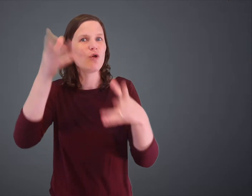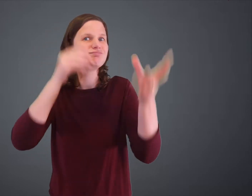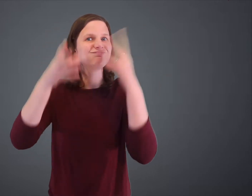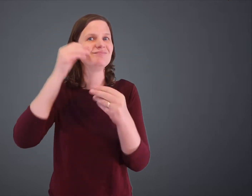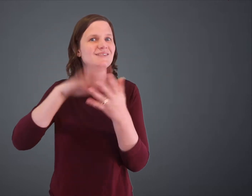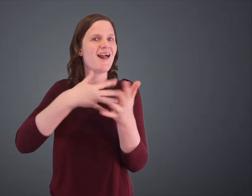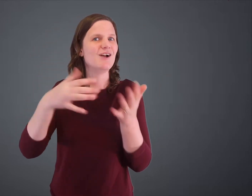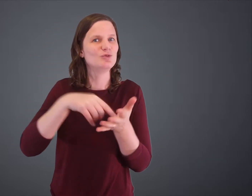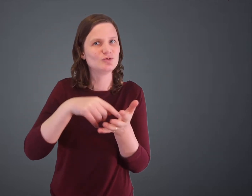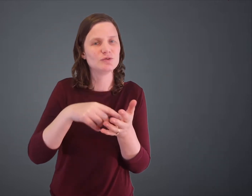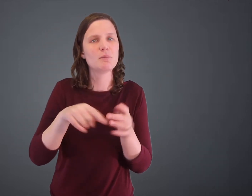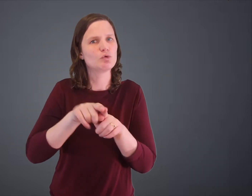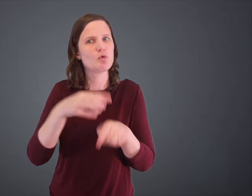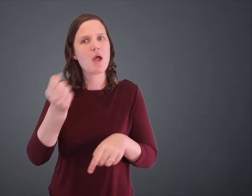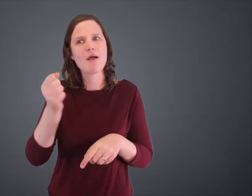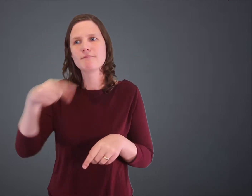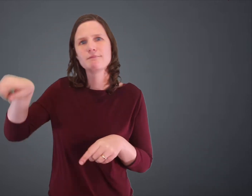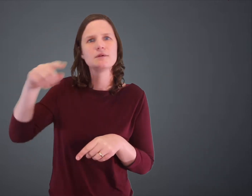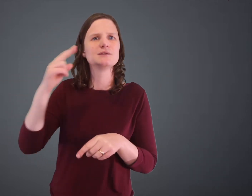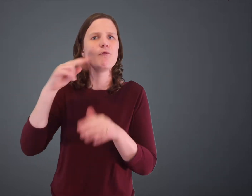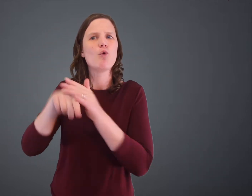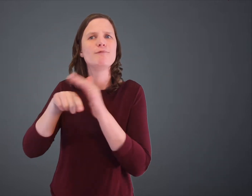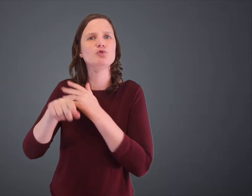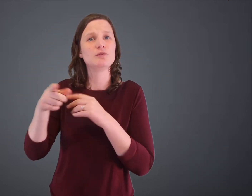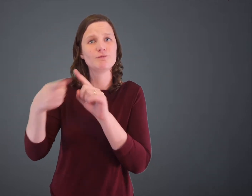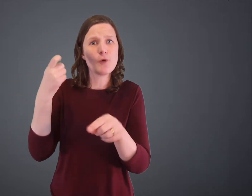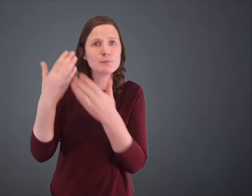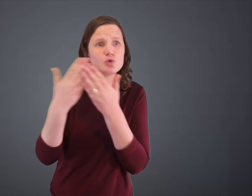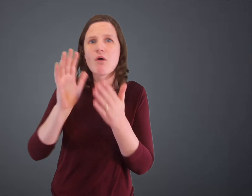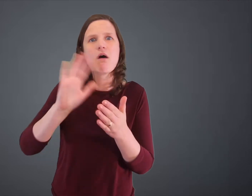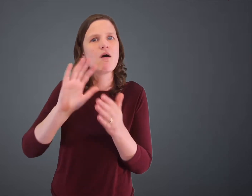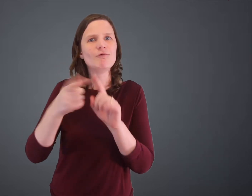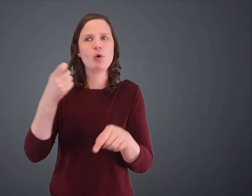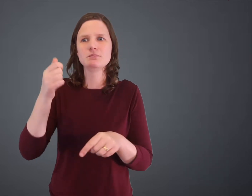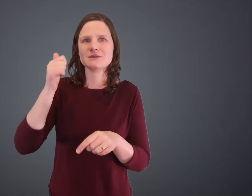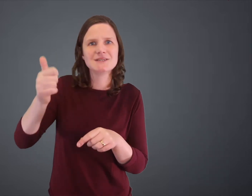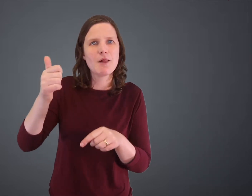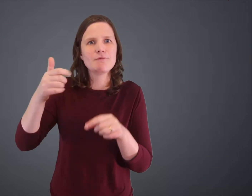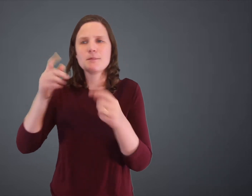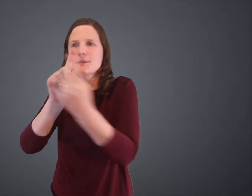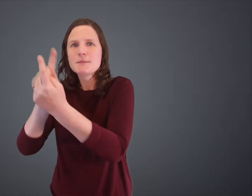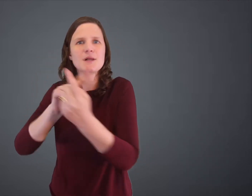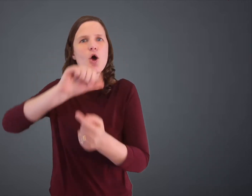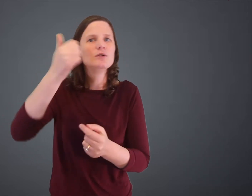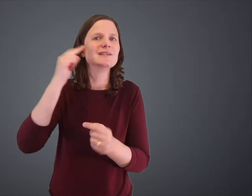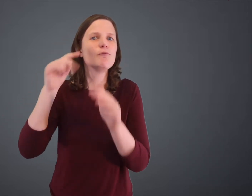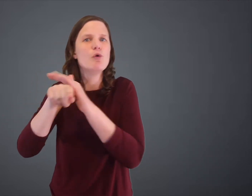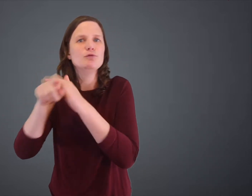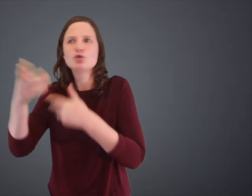Also, refugees learn sign language from school, yes, but also they learn sign language from meeting